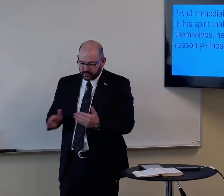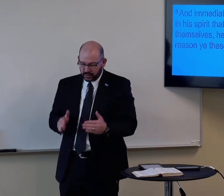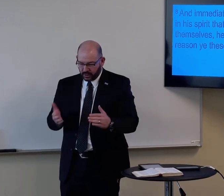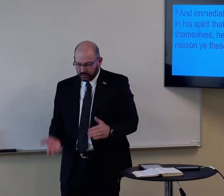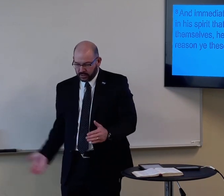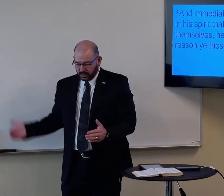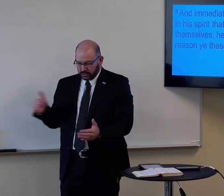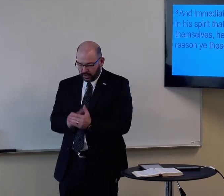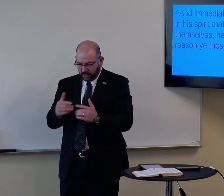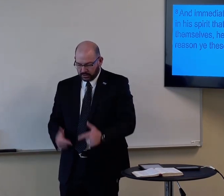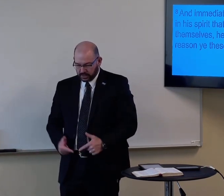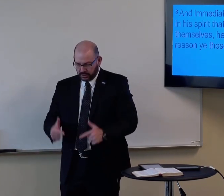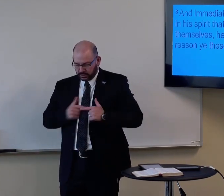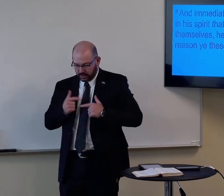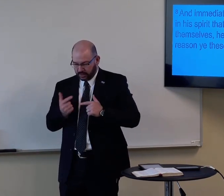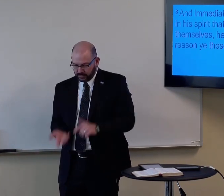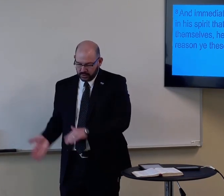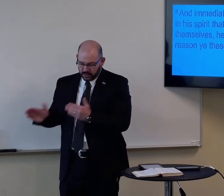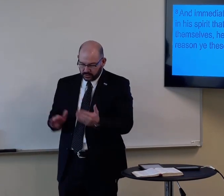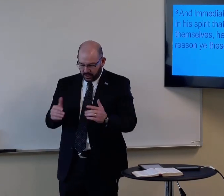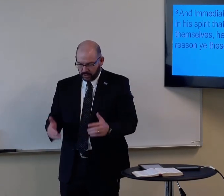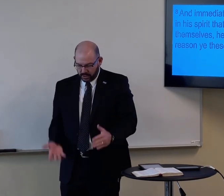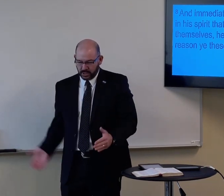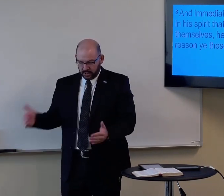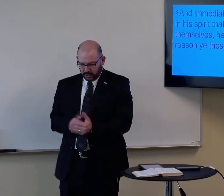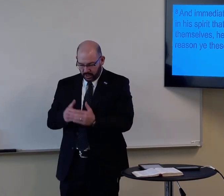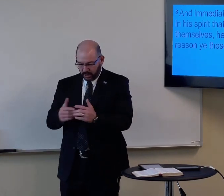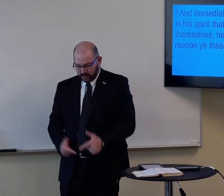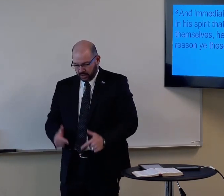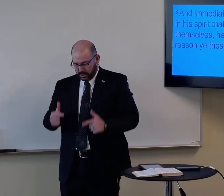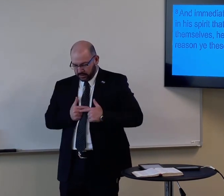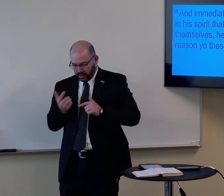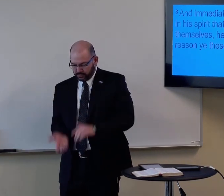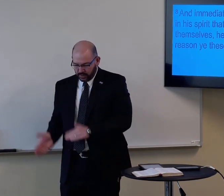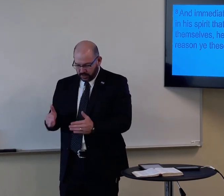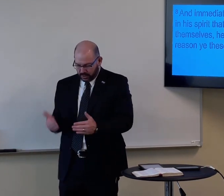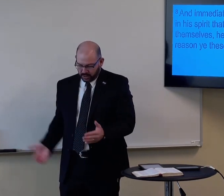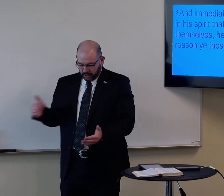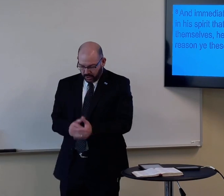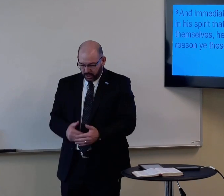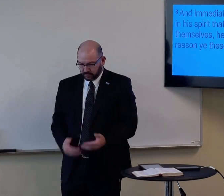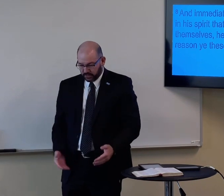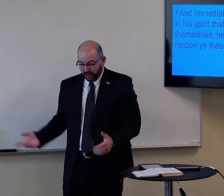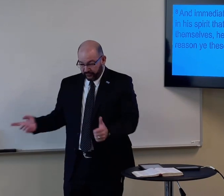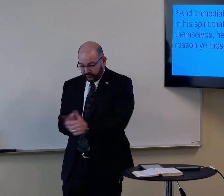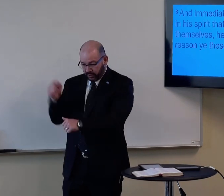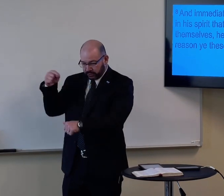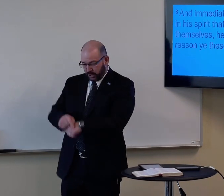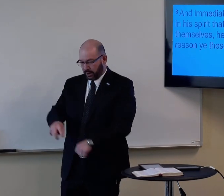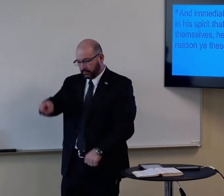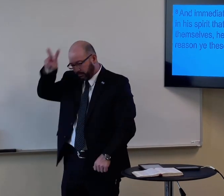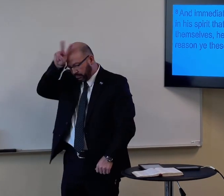we don't die and live and die and live and die and live. We don't keep continually getting